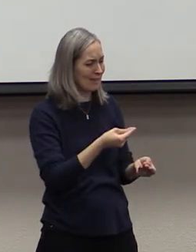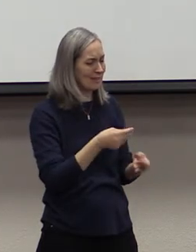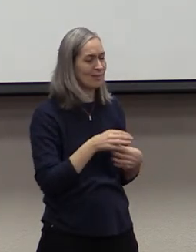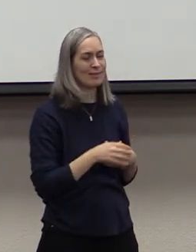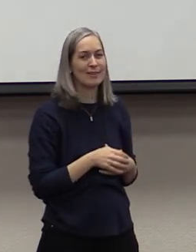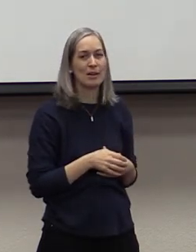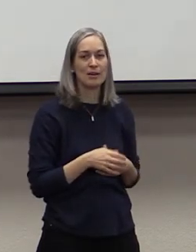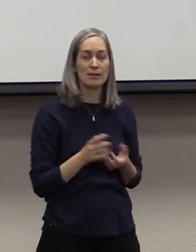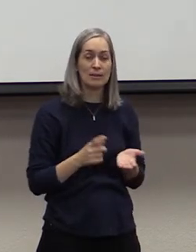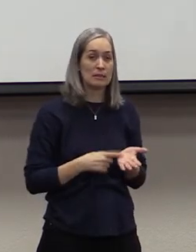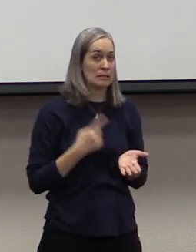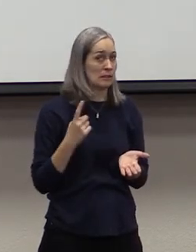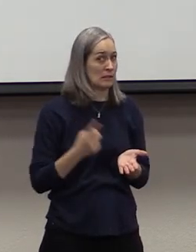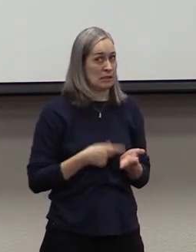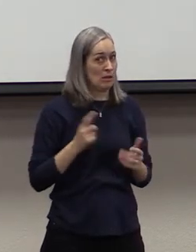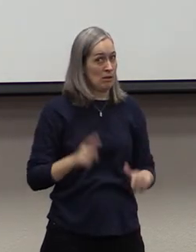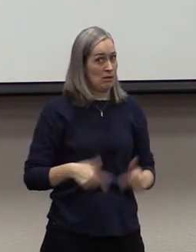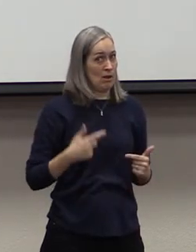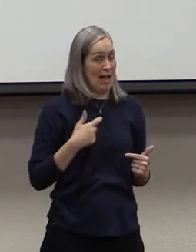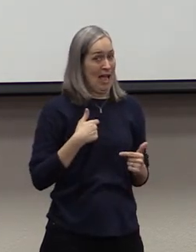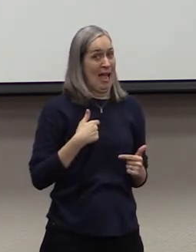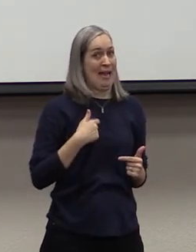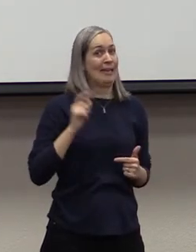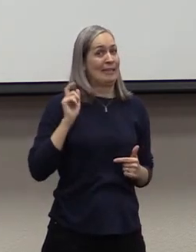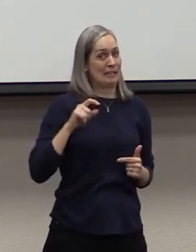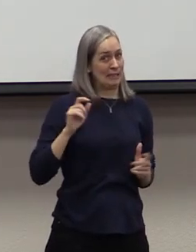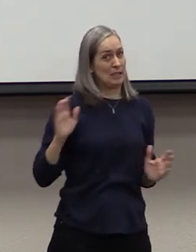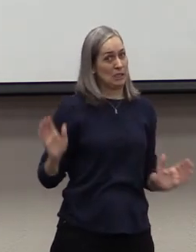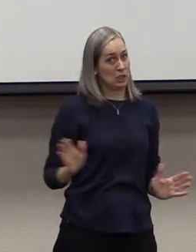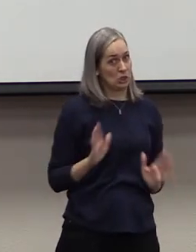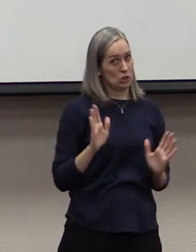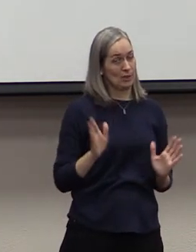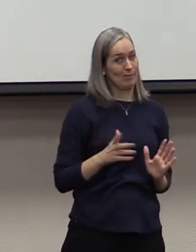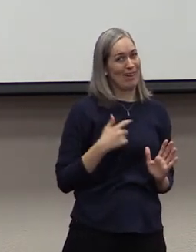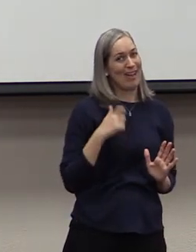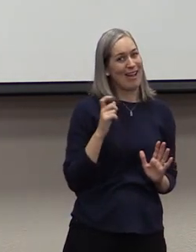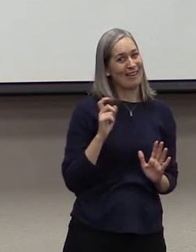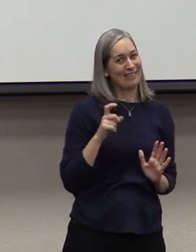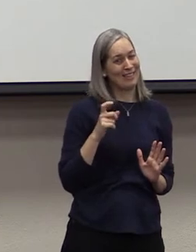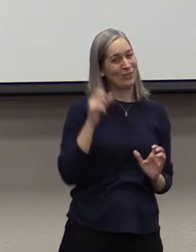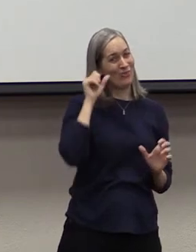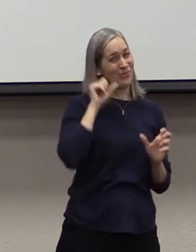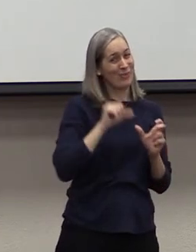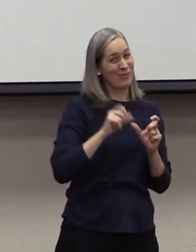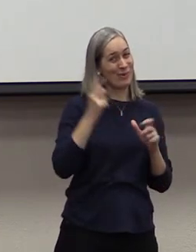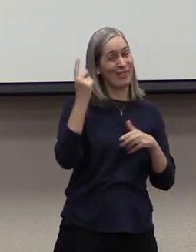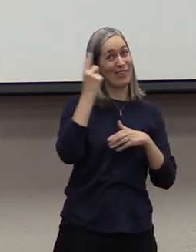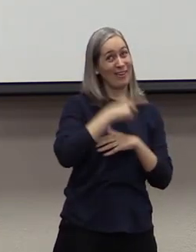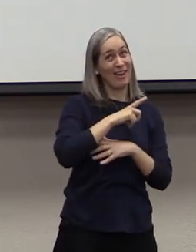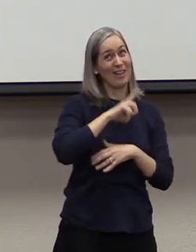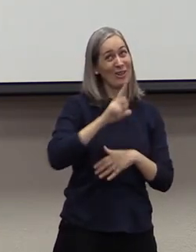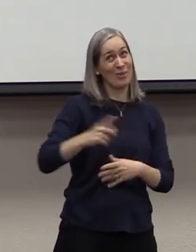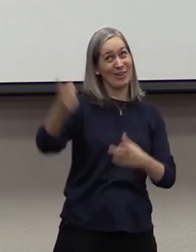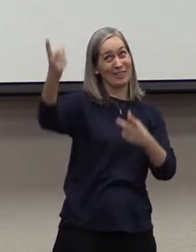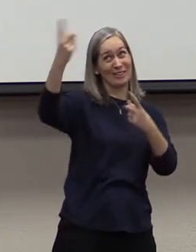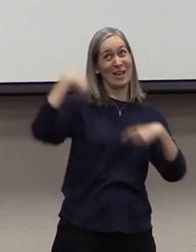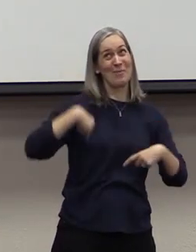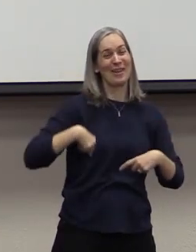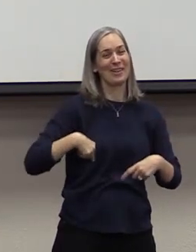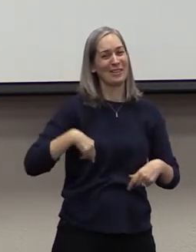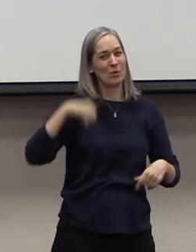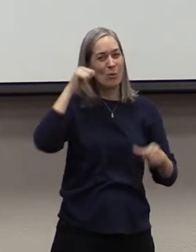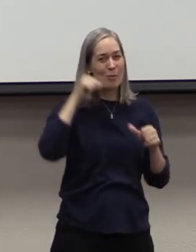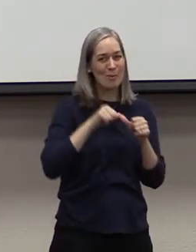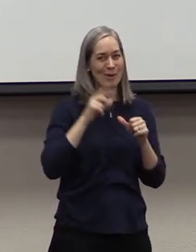but there are times in this life where I need to be encouraged and be mindful of the day that my Lord is coming. To be